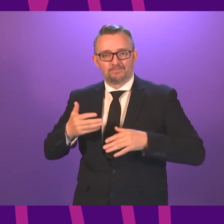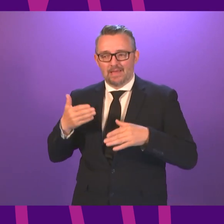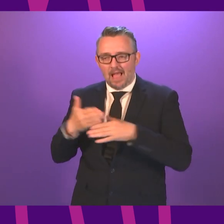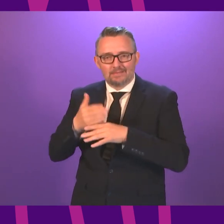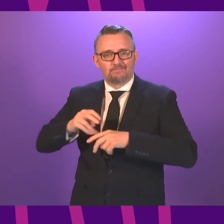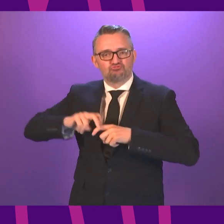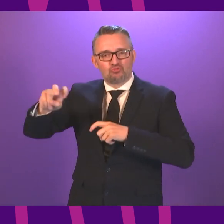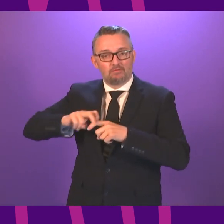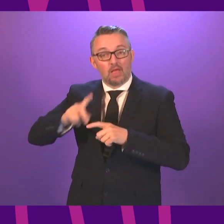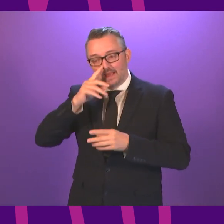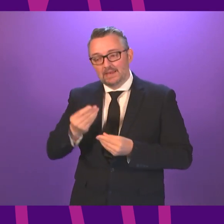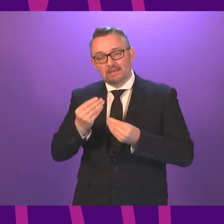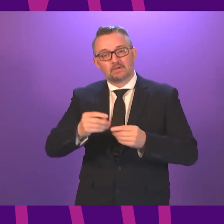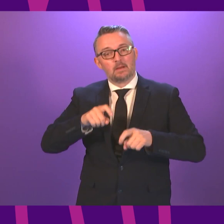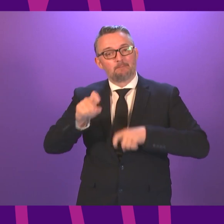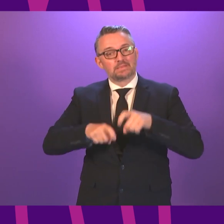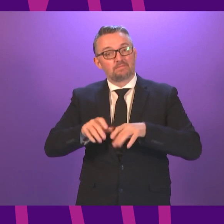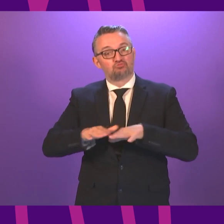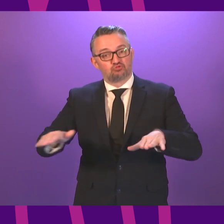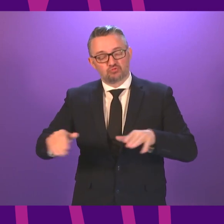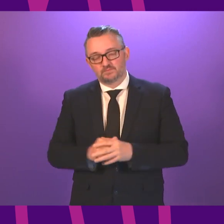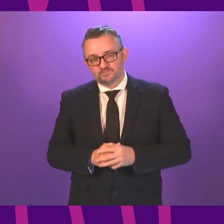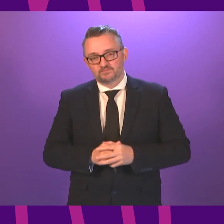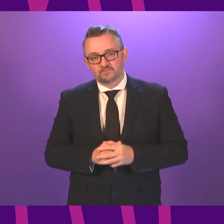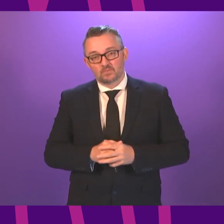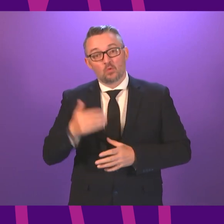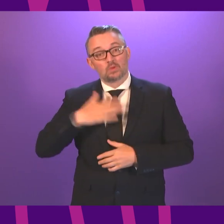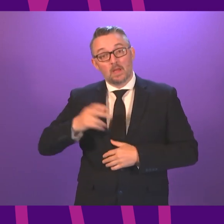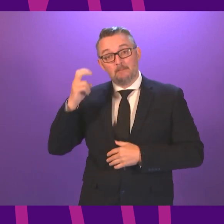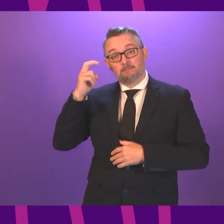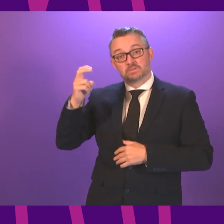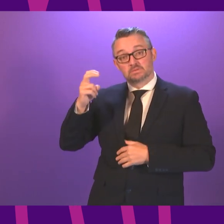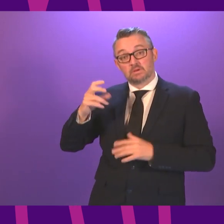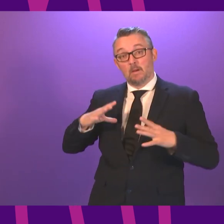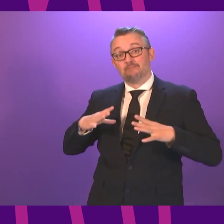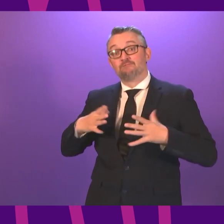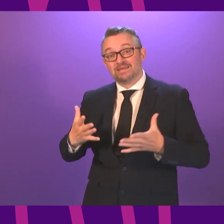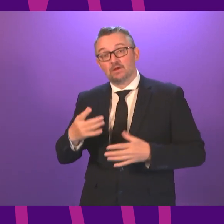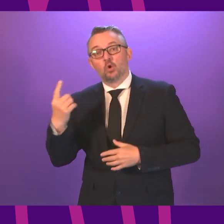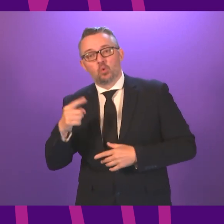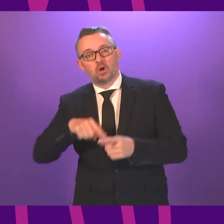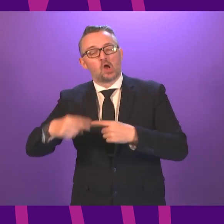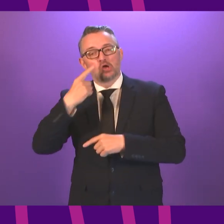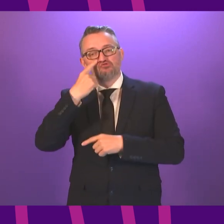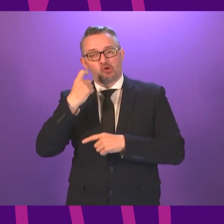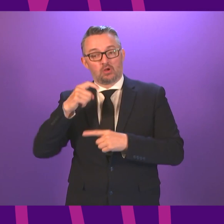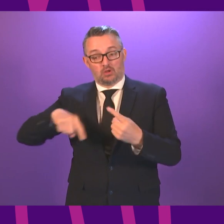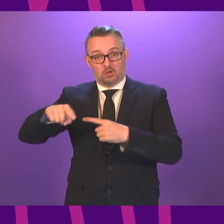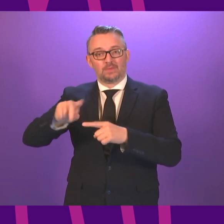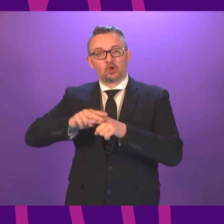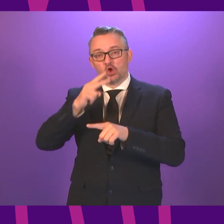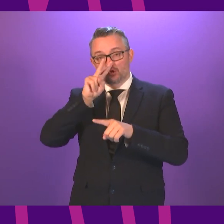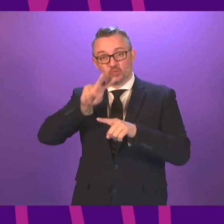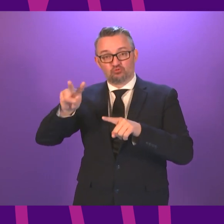bikes for children. We will also introduce legislation to make bus travel free for young people under the age of